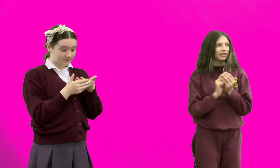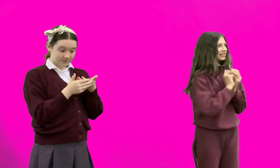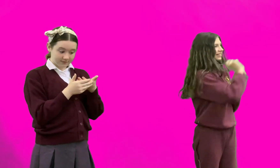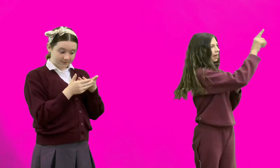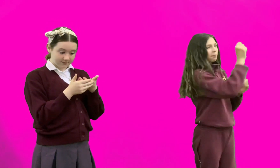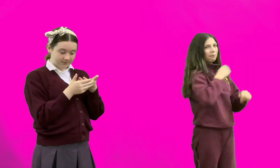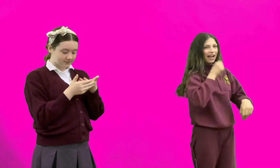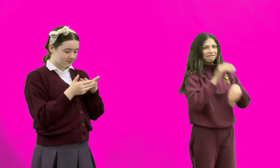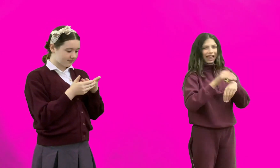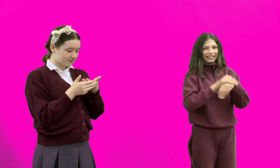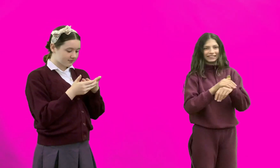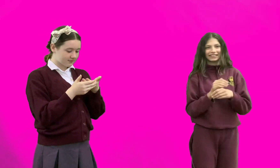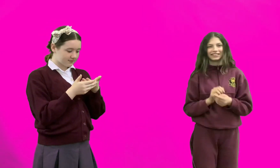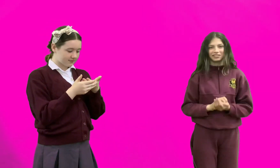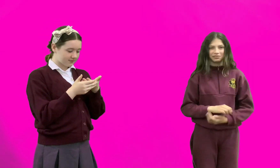I'm going to send that to my friends.